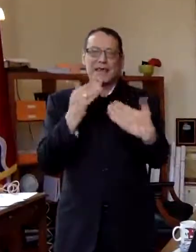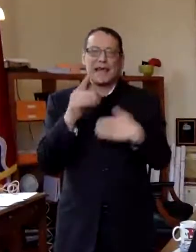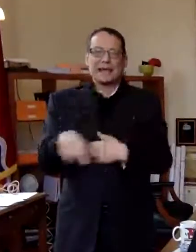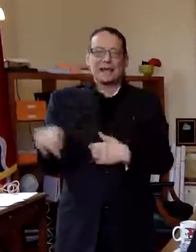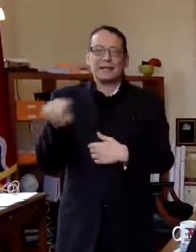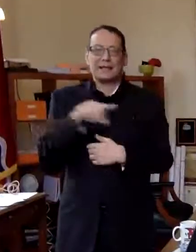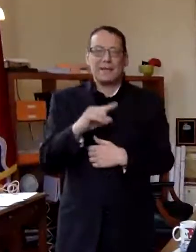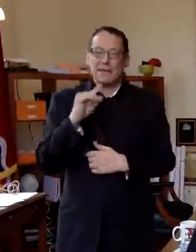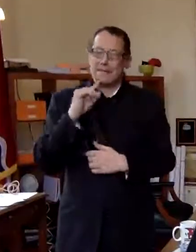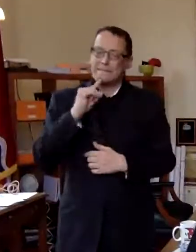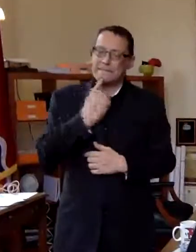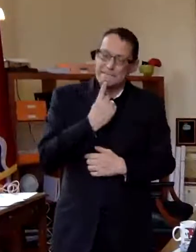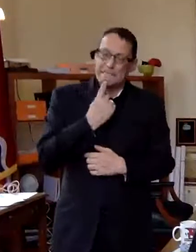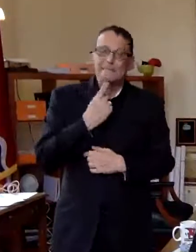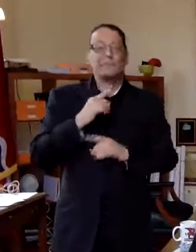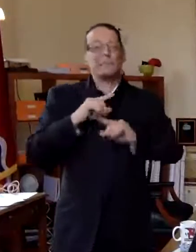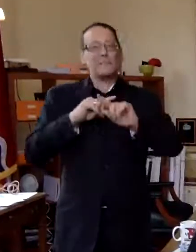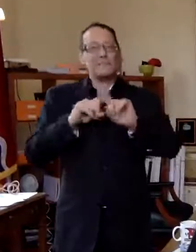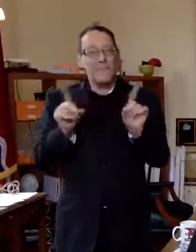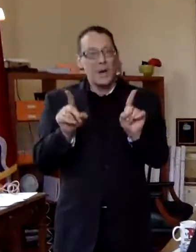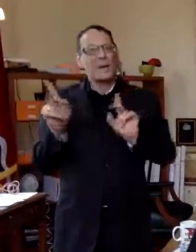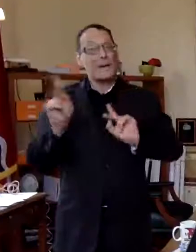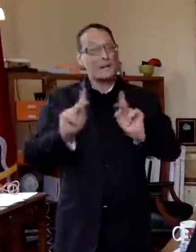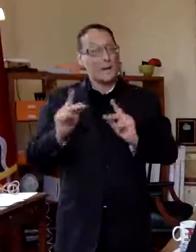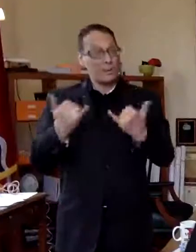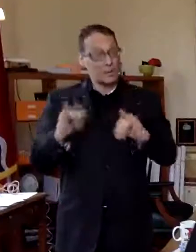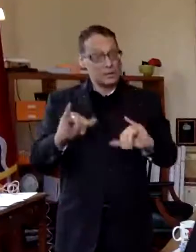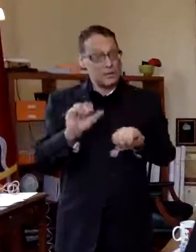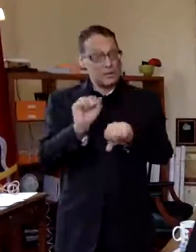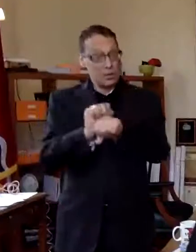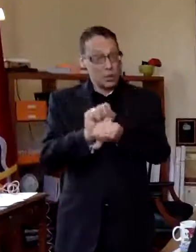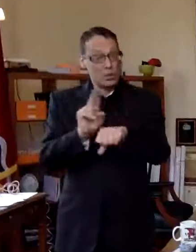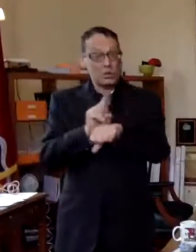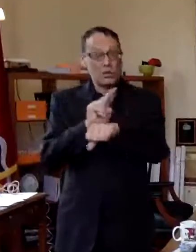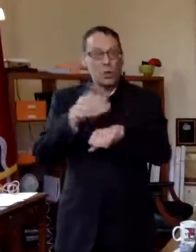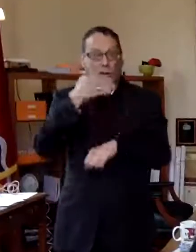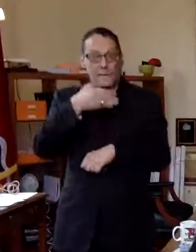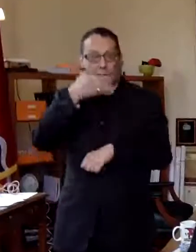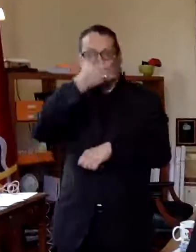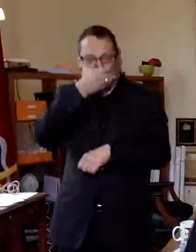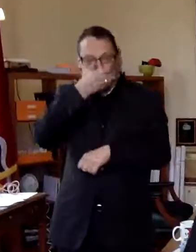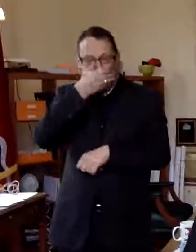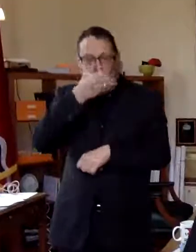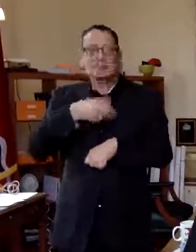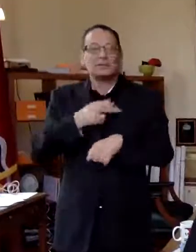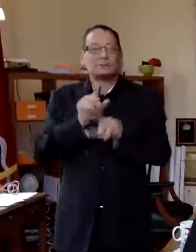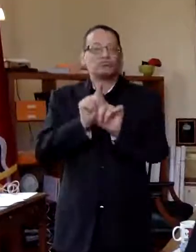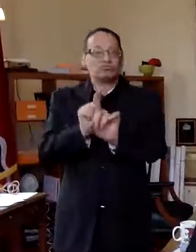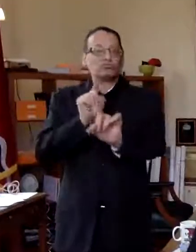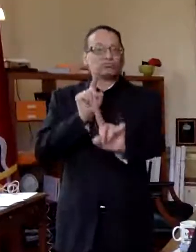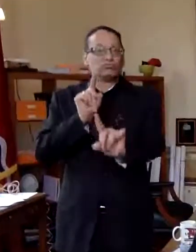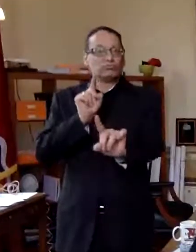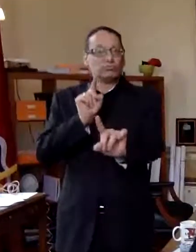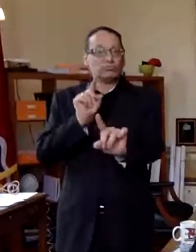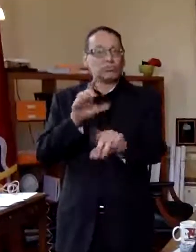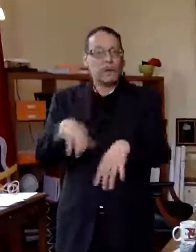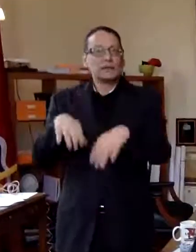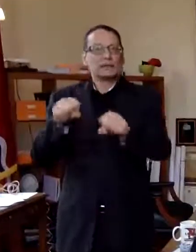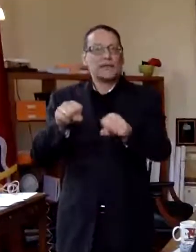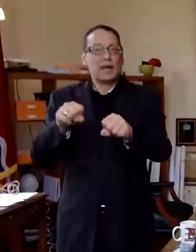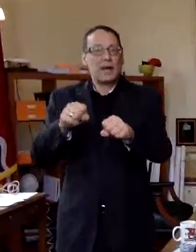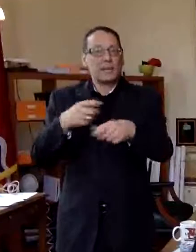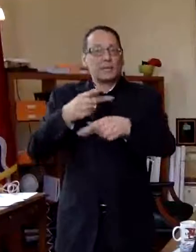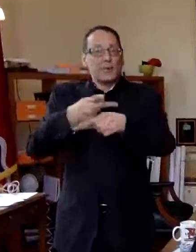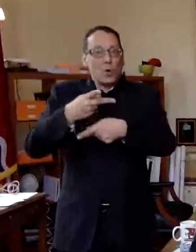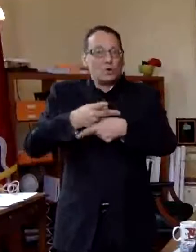profusely uh but even the folks that are still working are wearing masks are social distancing are taking extra precautions